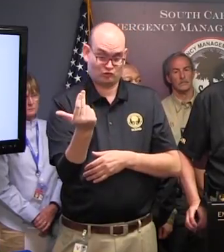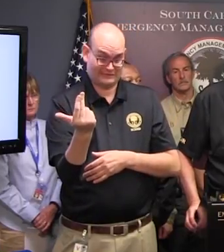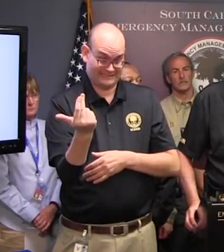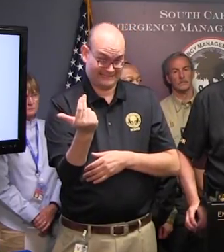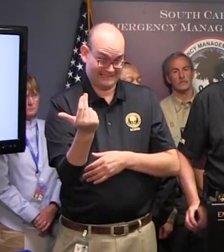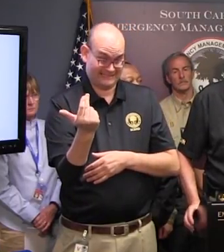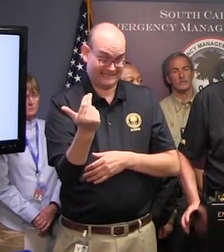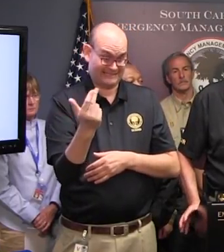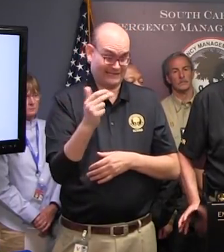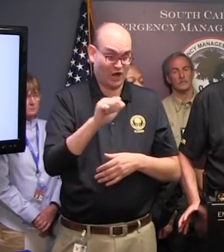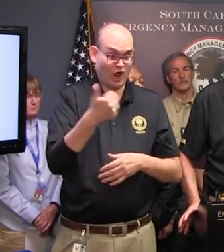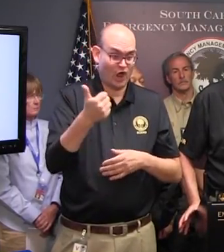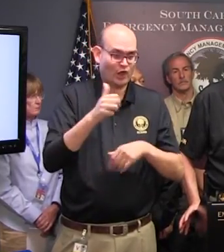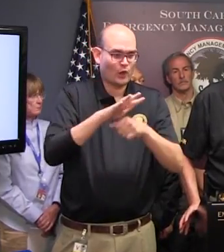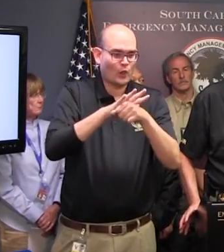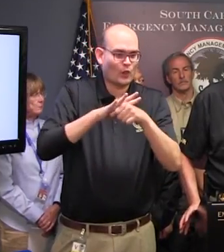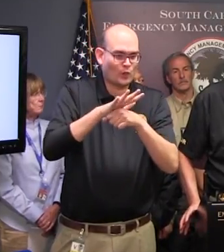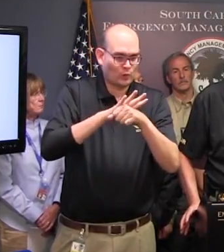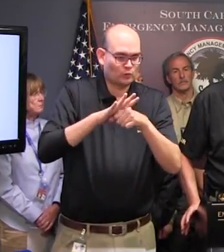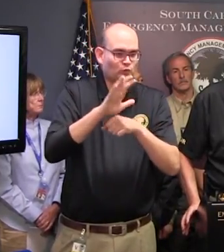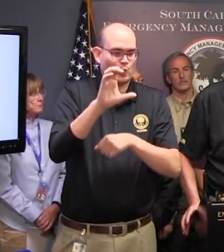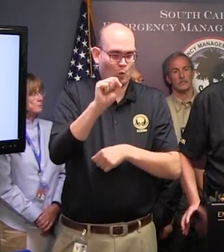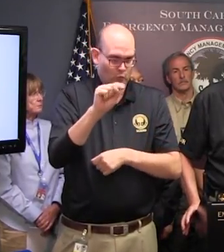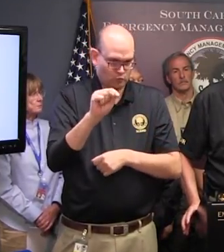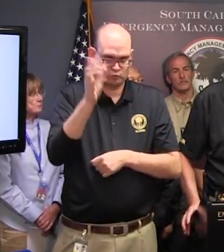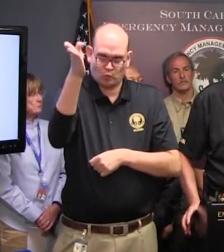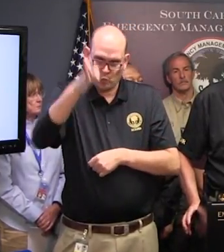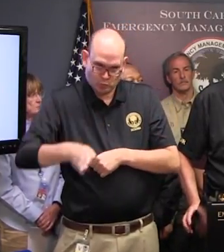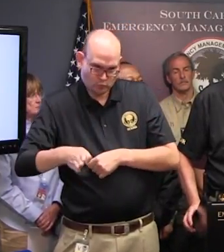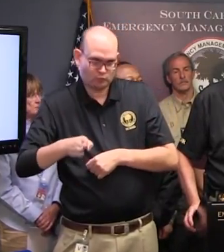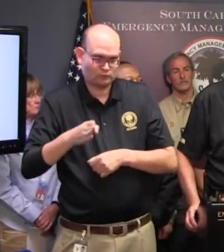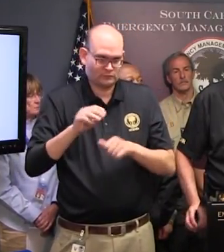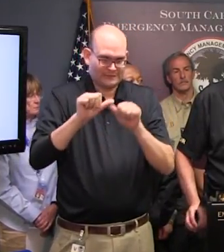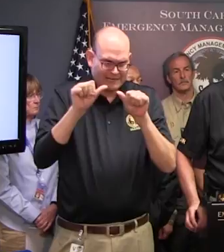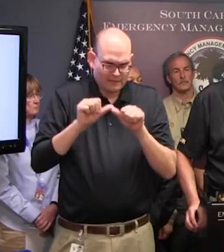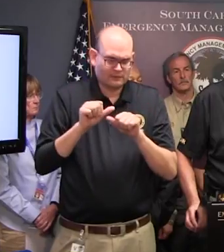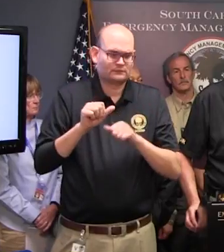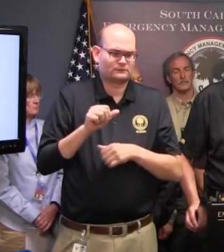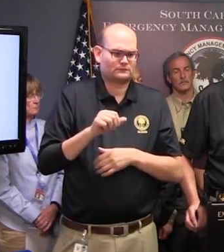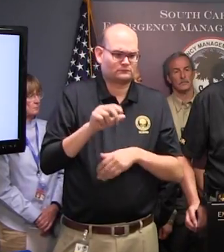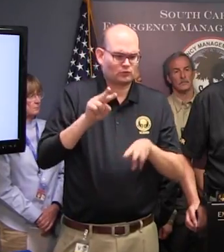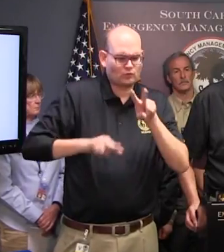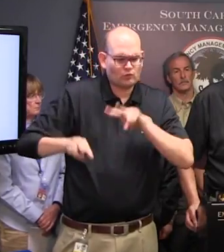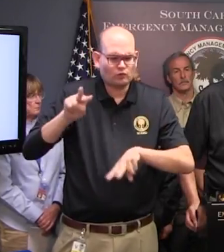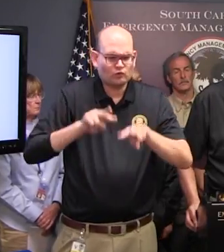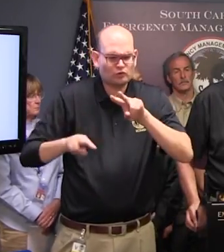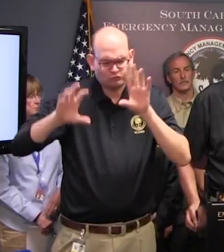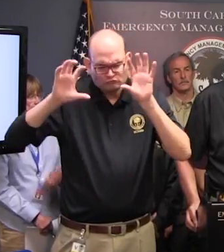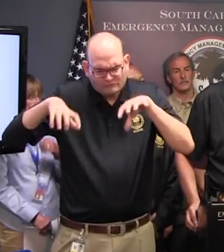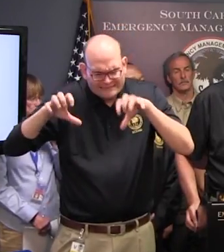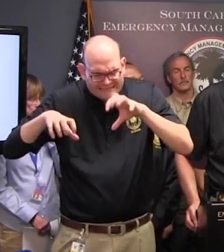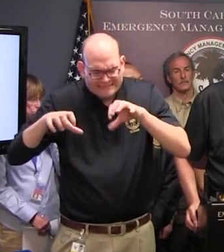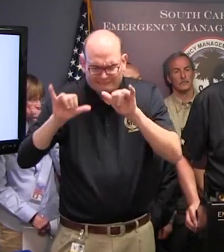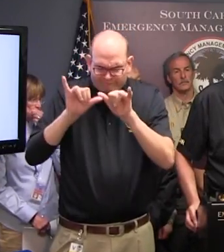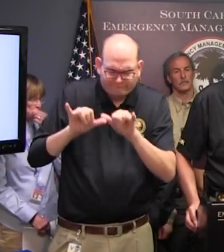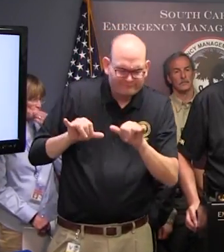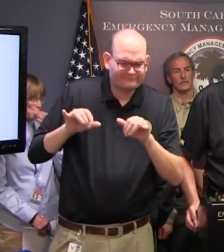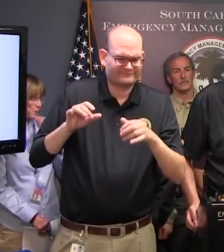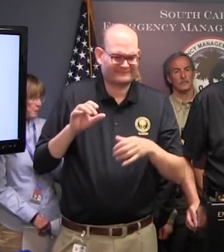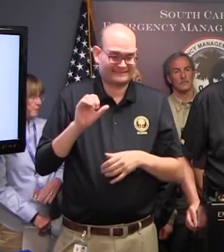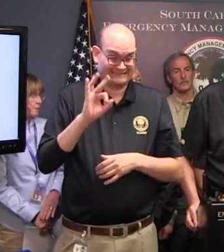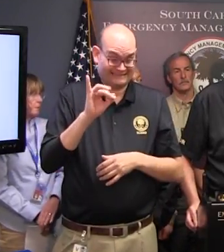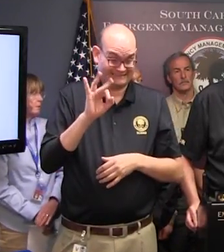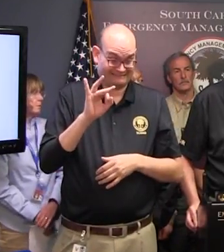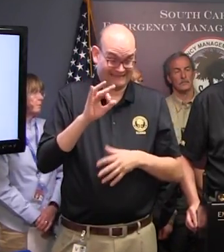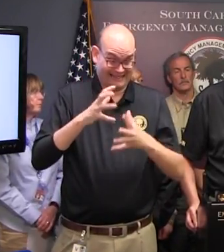region. We're also monitoring rainfall during this period in case we have unusual or high amounts of rain in